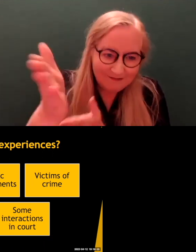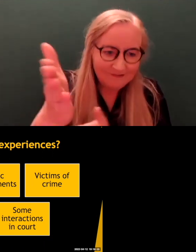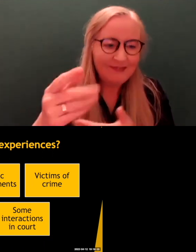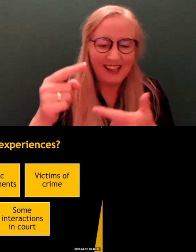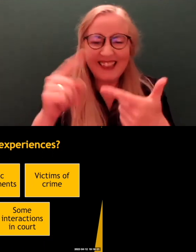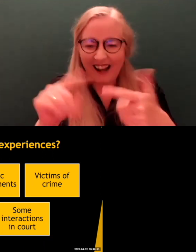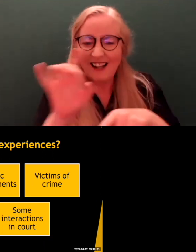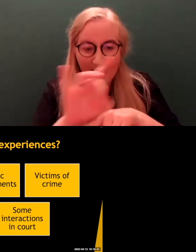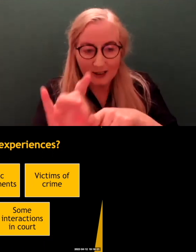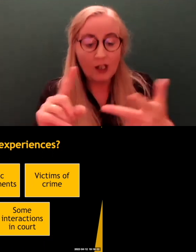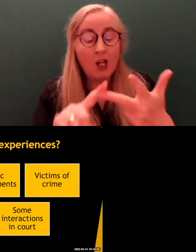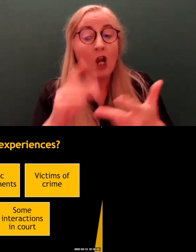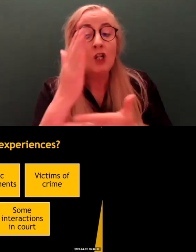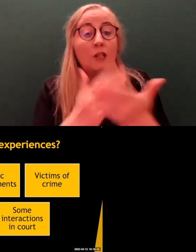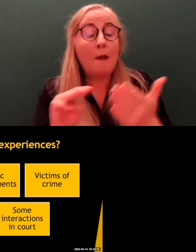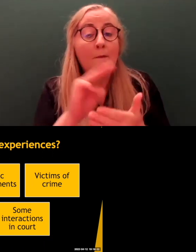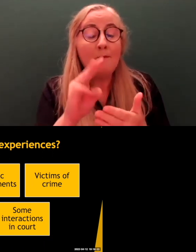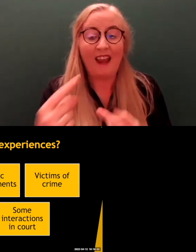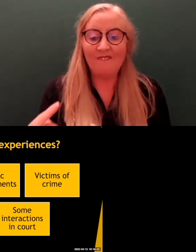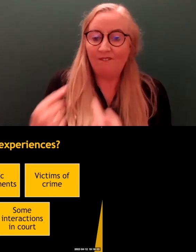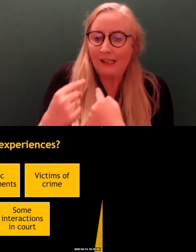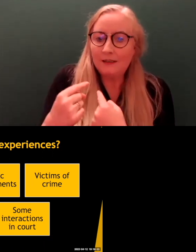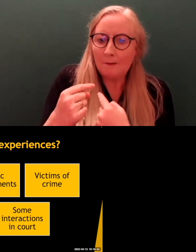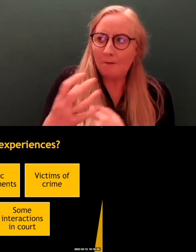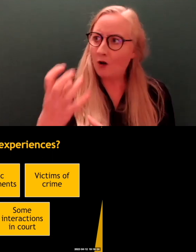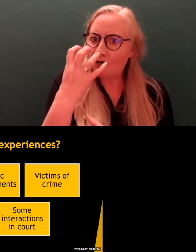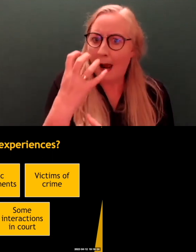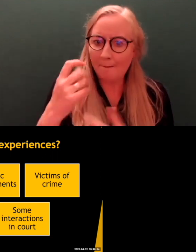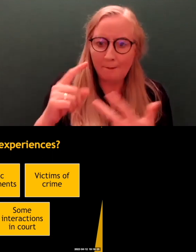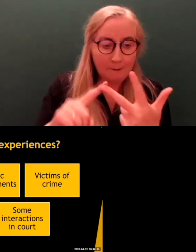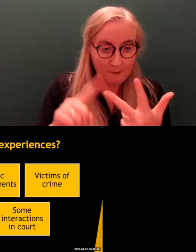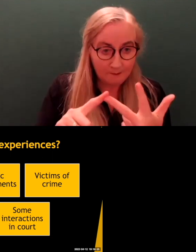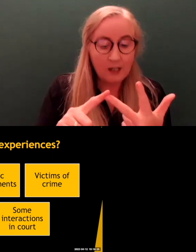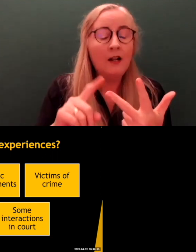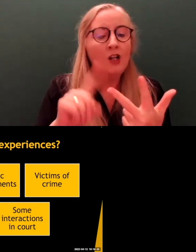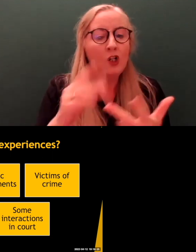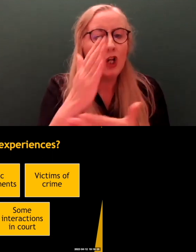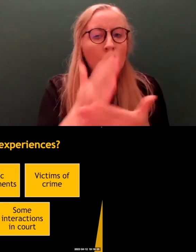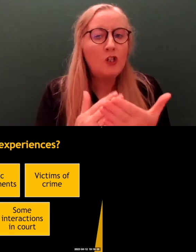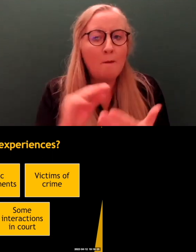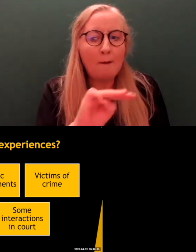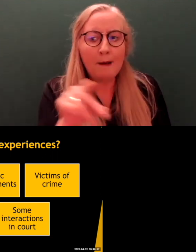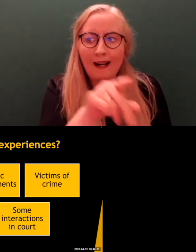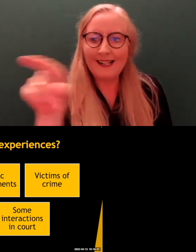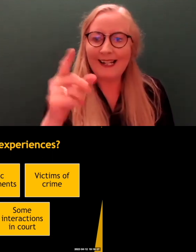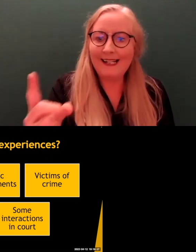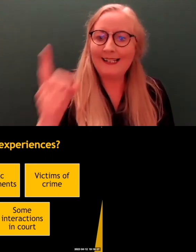people were also victims of crime, right? So, some people were, had a crime done to them,